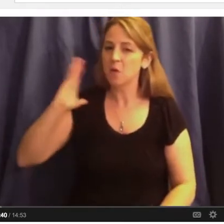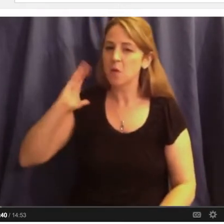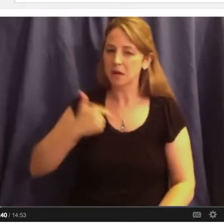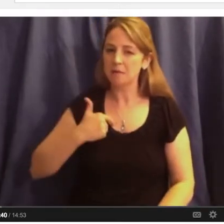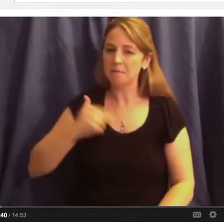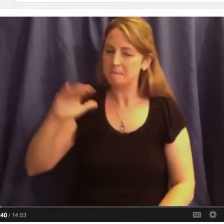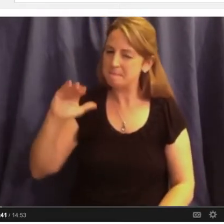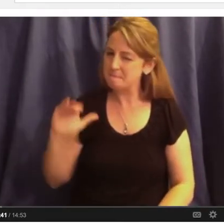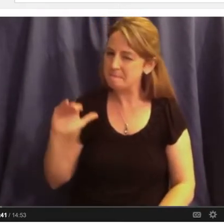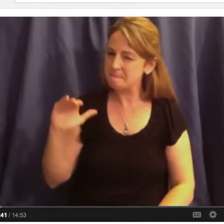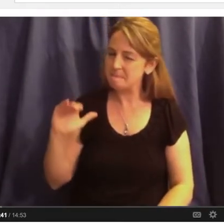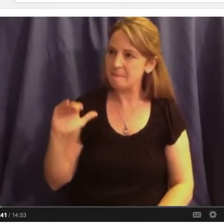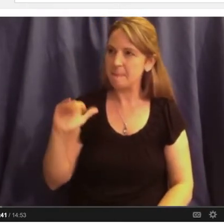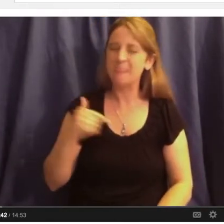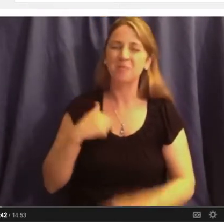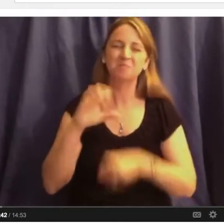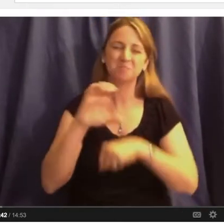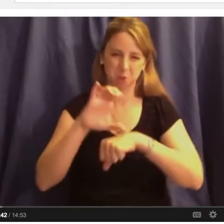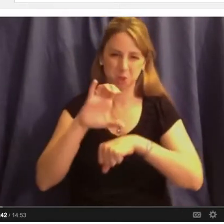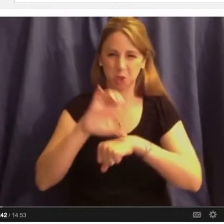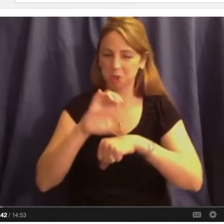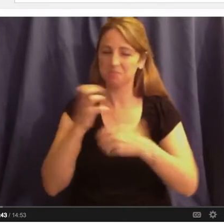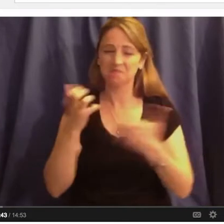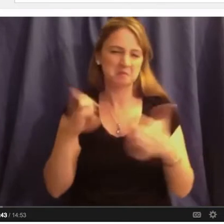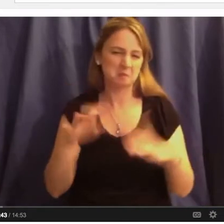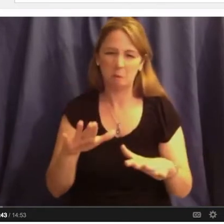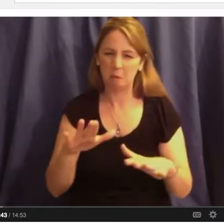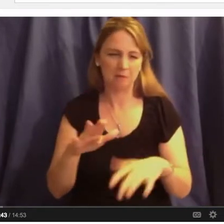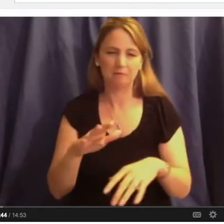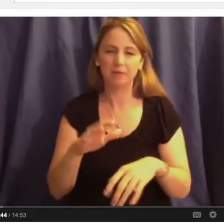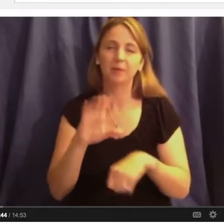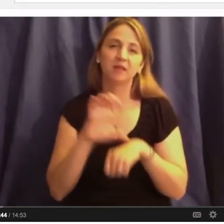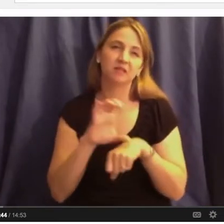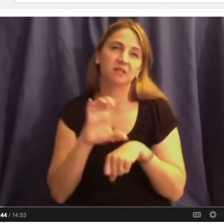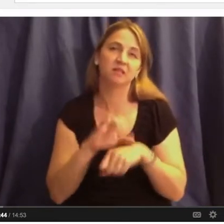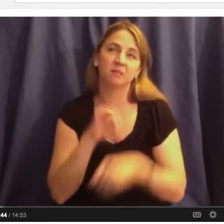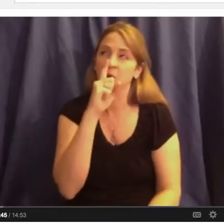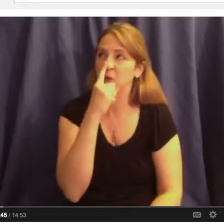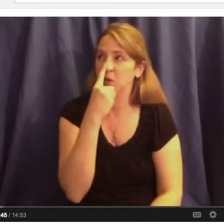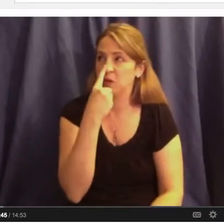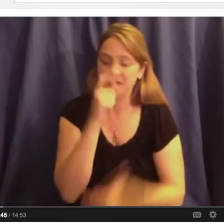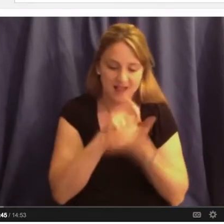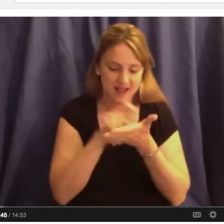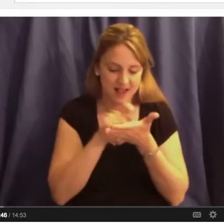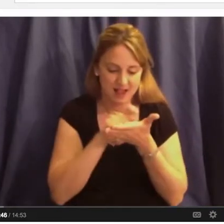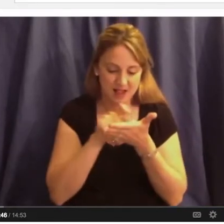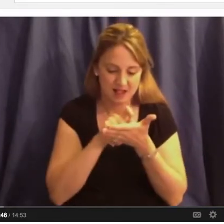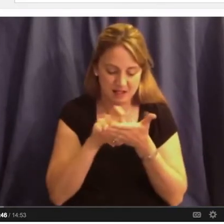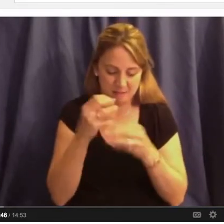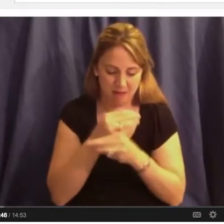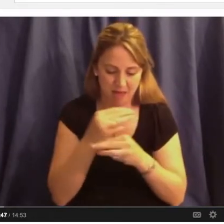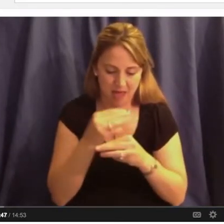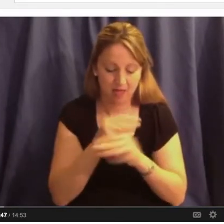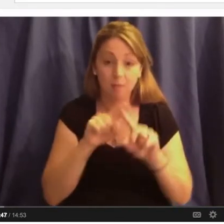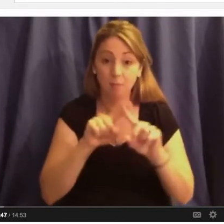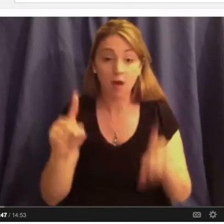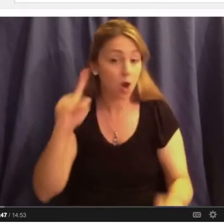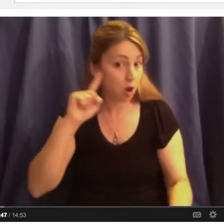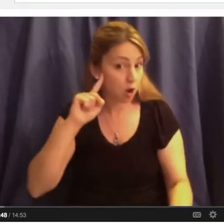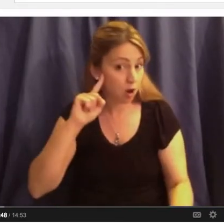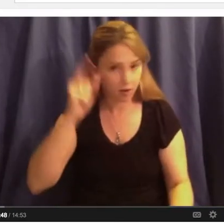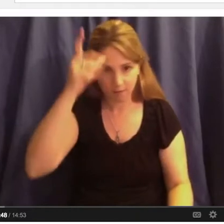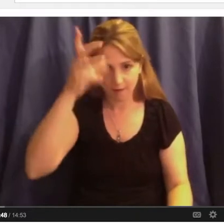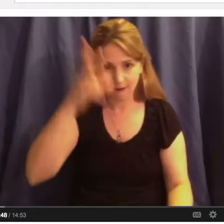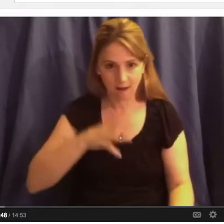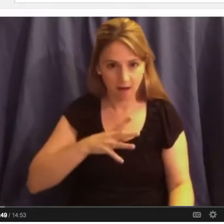really didn't want to be there and I was in the back of the room being placated by doing math problems, I heard this man say